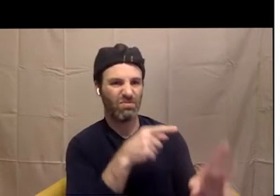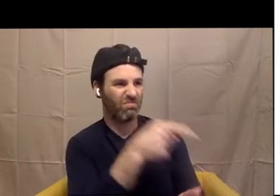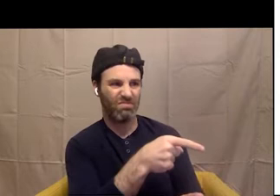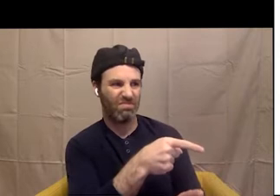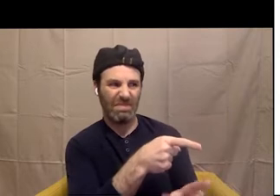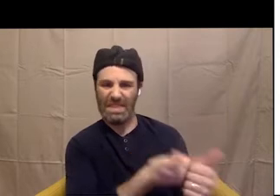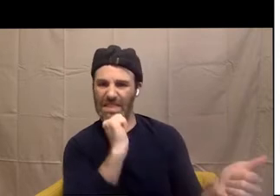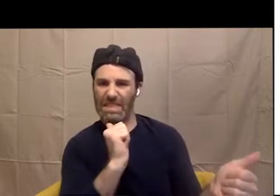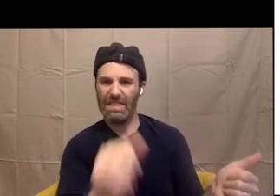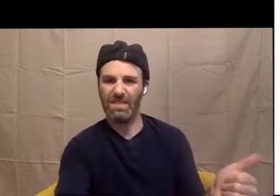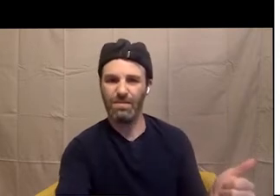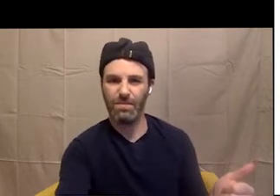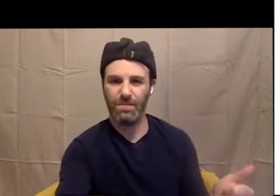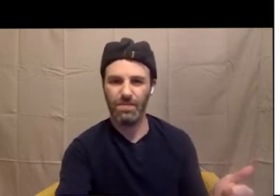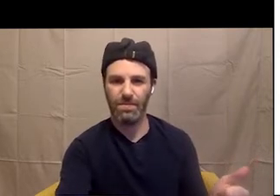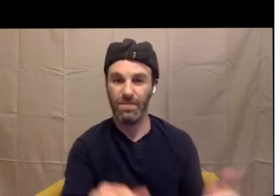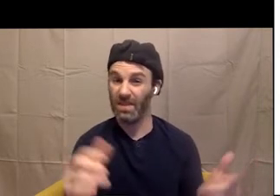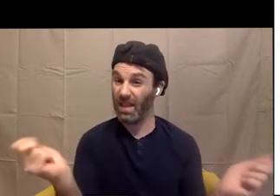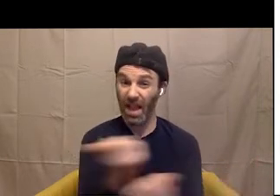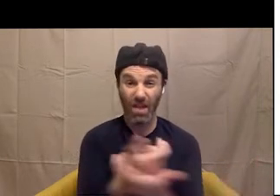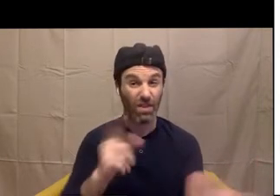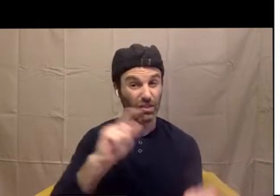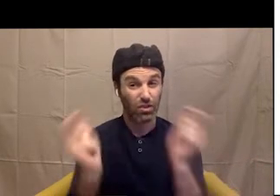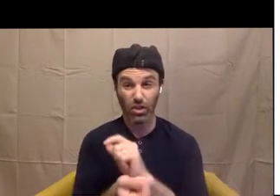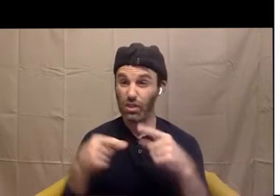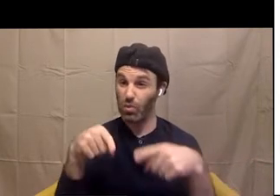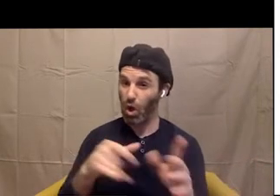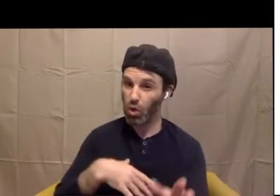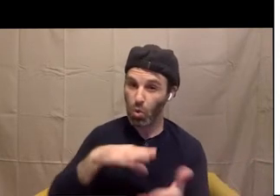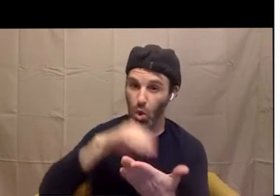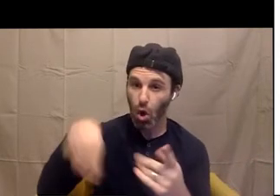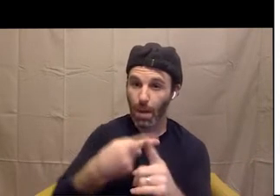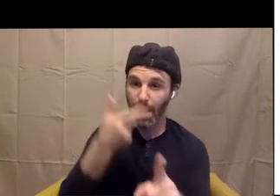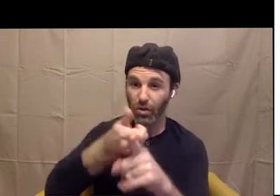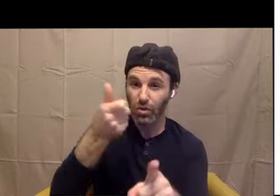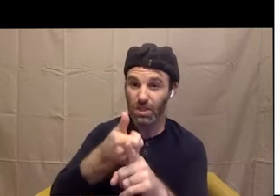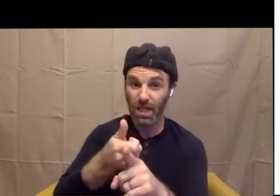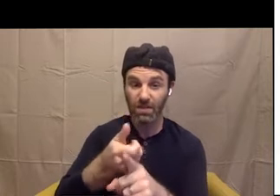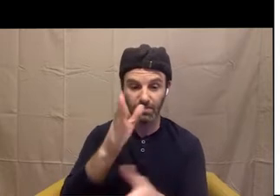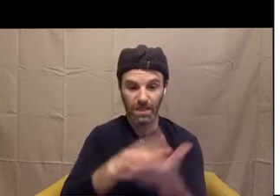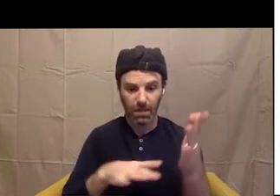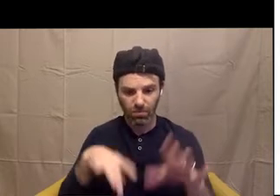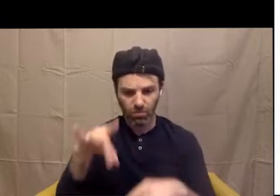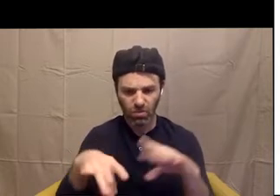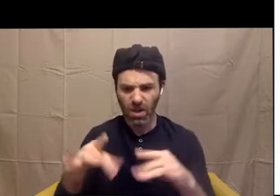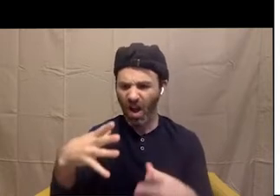Everything can change as you discover new things about yourself. Some of these discoveries may have always been inside you. Others might be new.